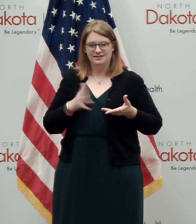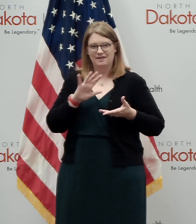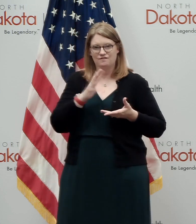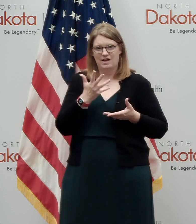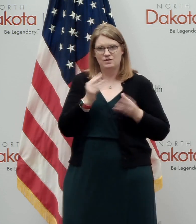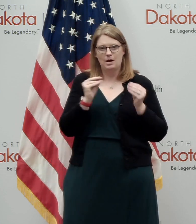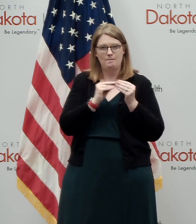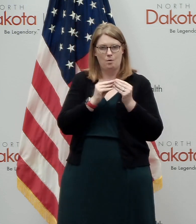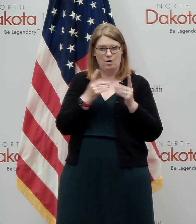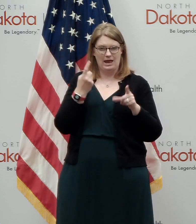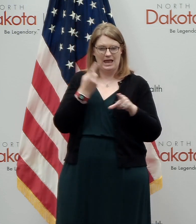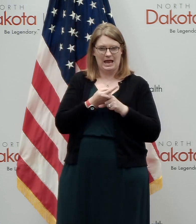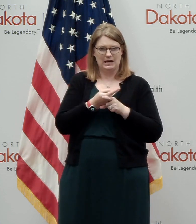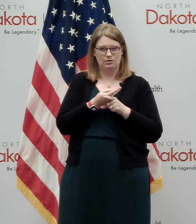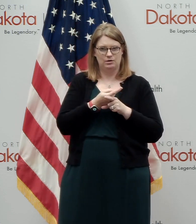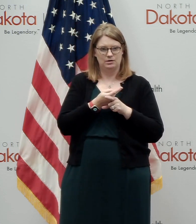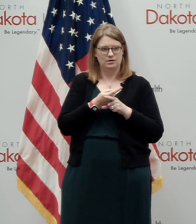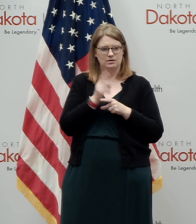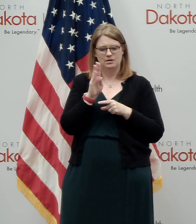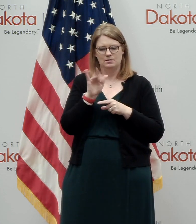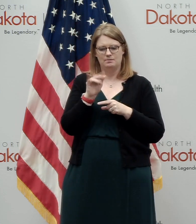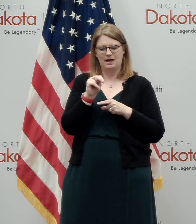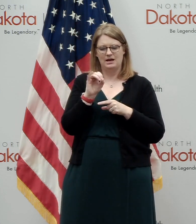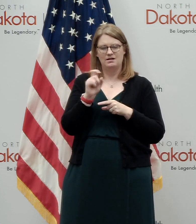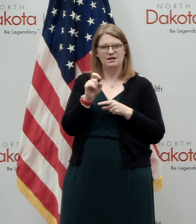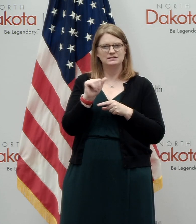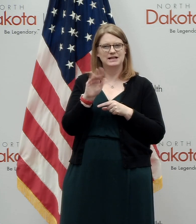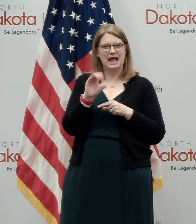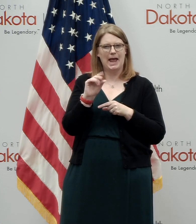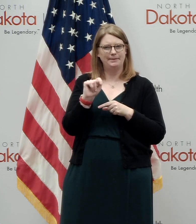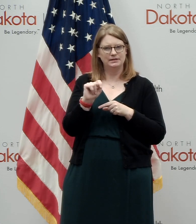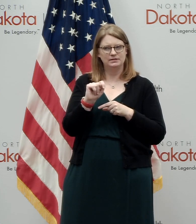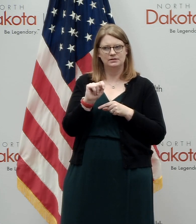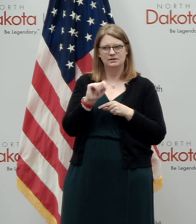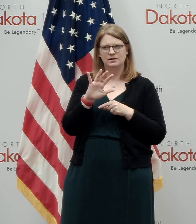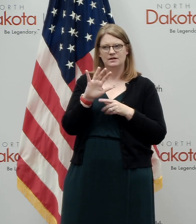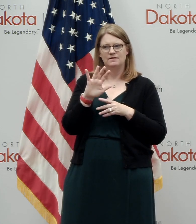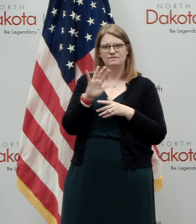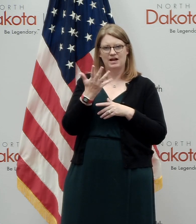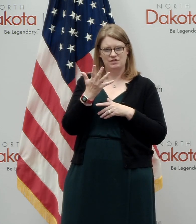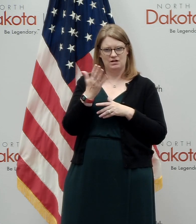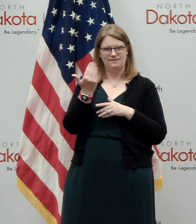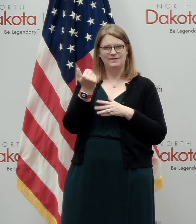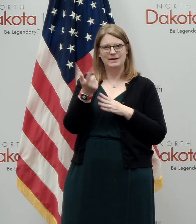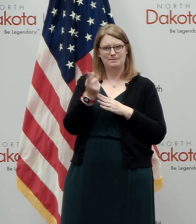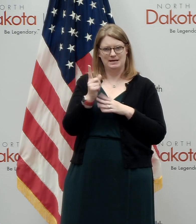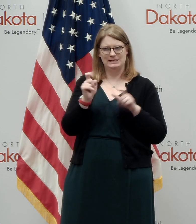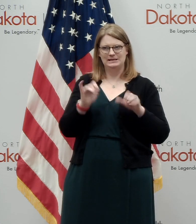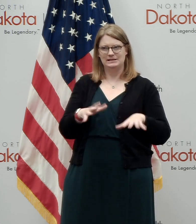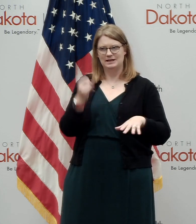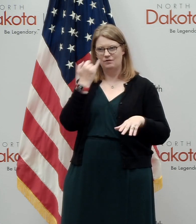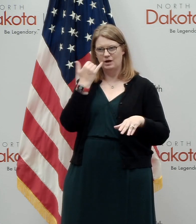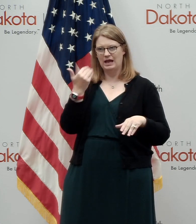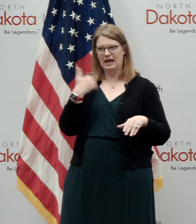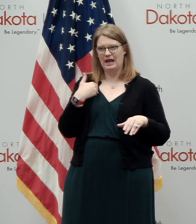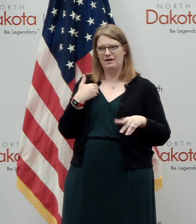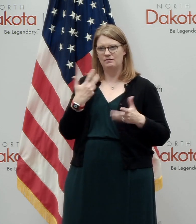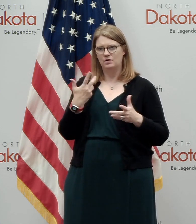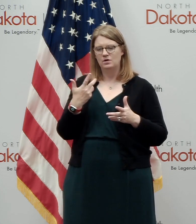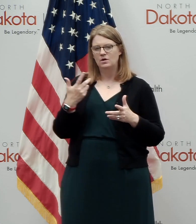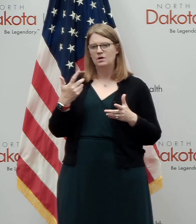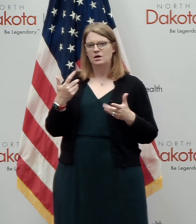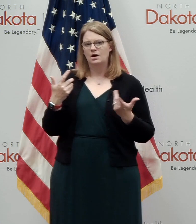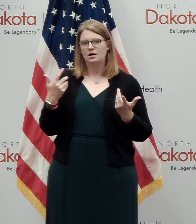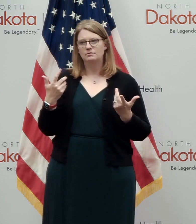accurate, uh, by Knox, the Abbott, the $5 15 minute tests. We do have enough capacity.